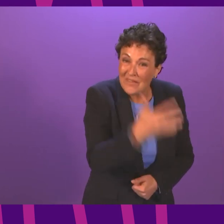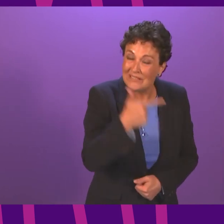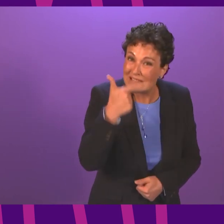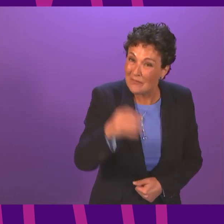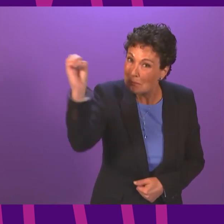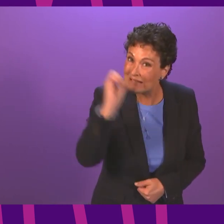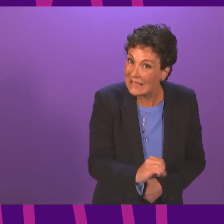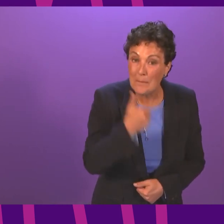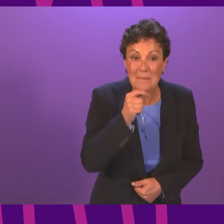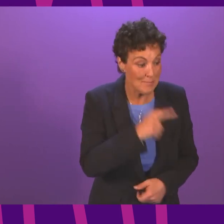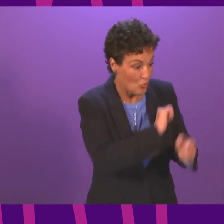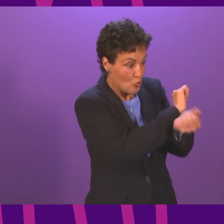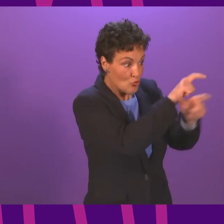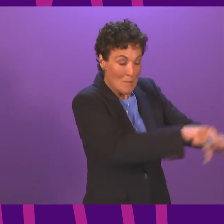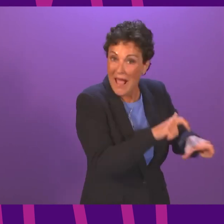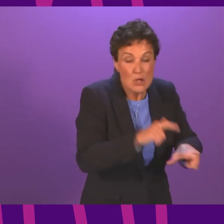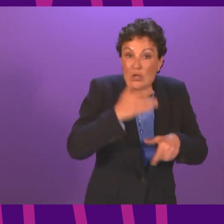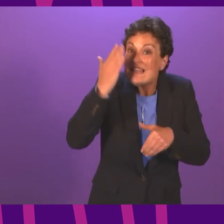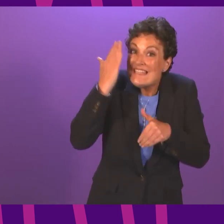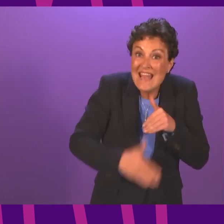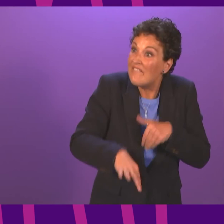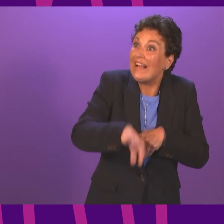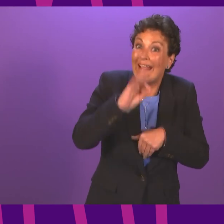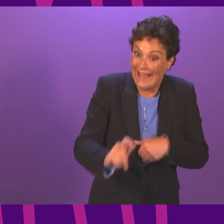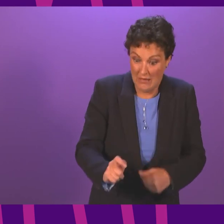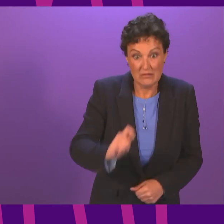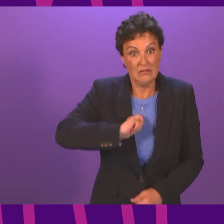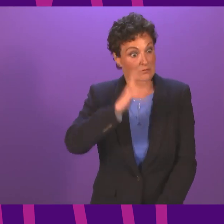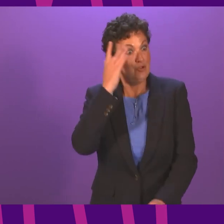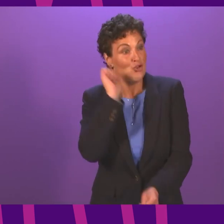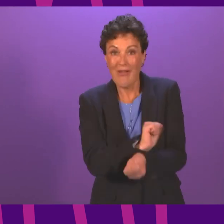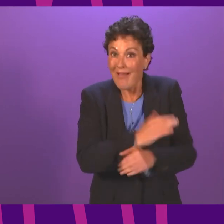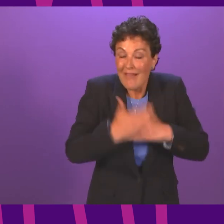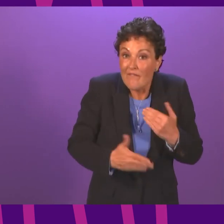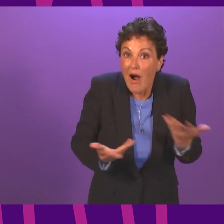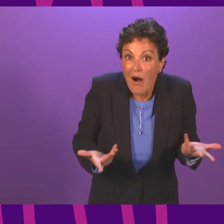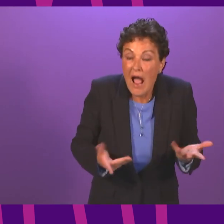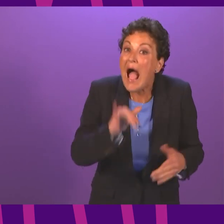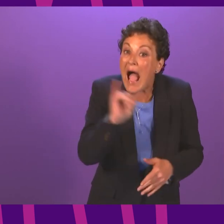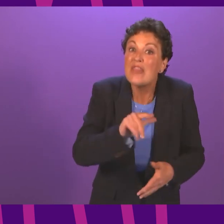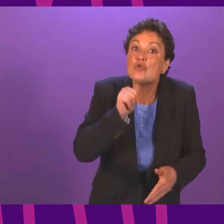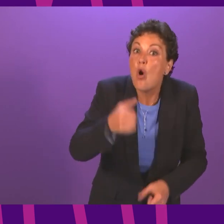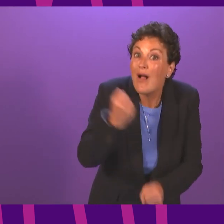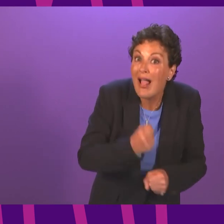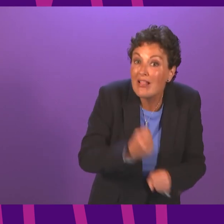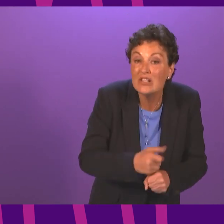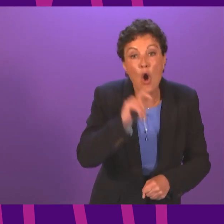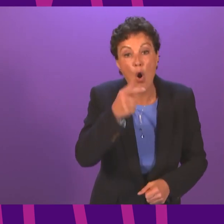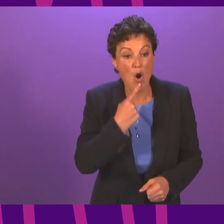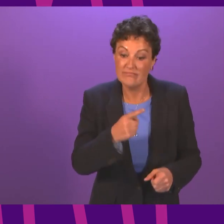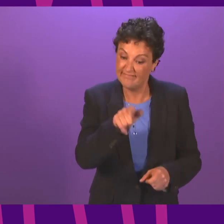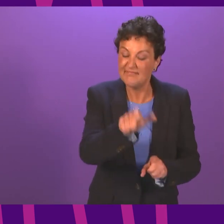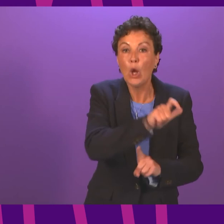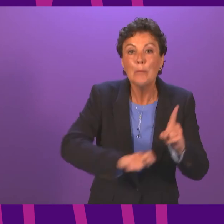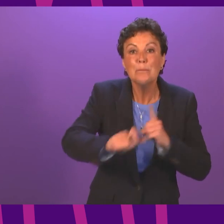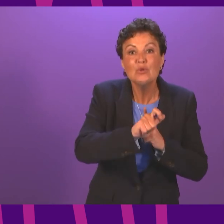people held on remand do not go on to receive a prison sentence and they are found either not guilty or receive a community